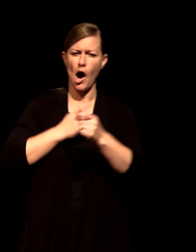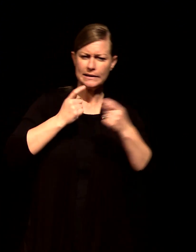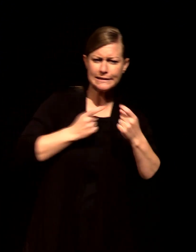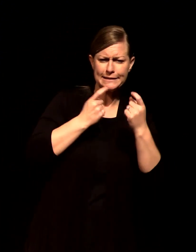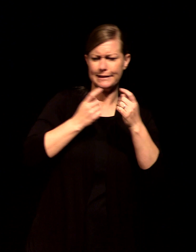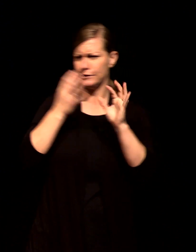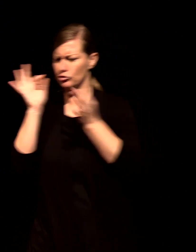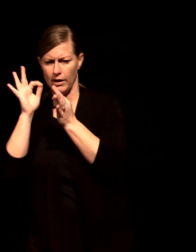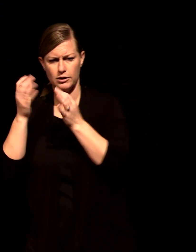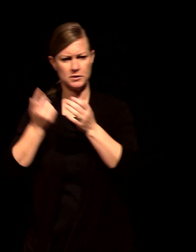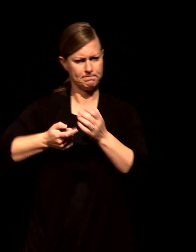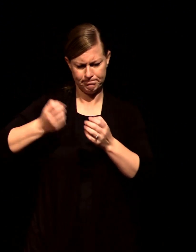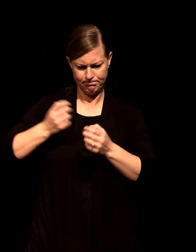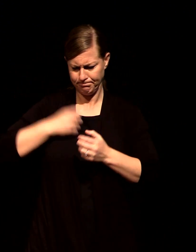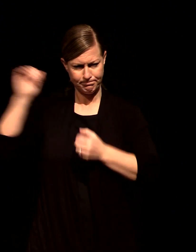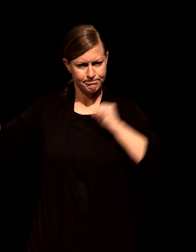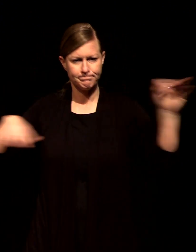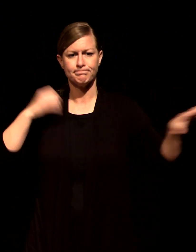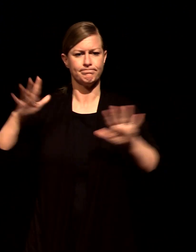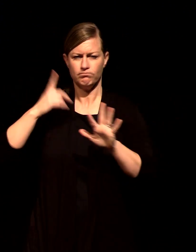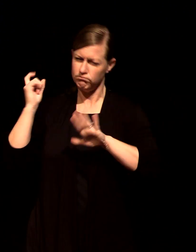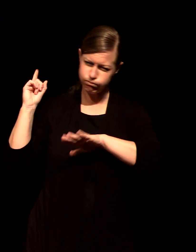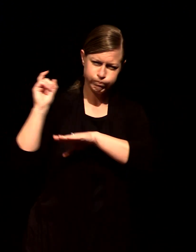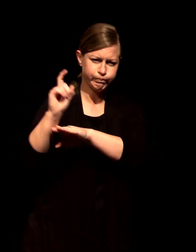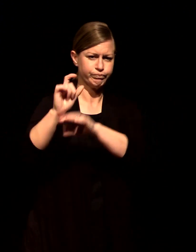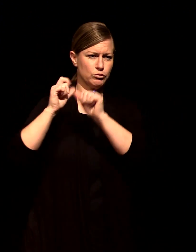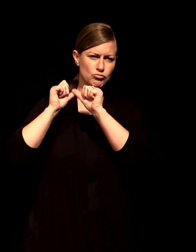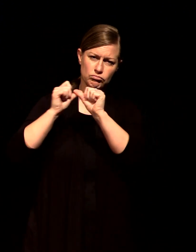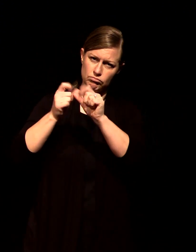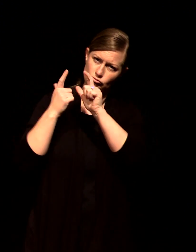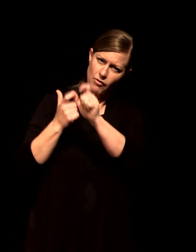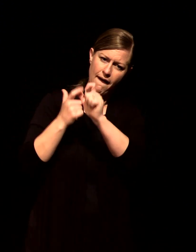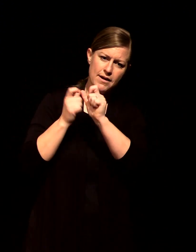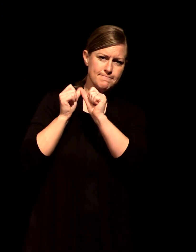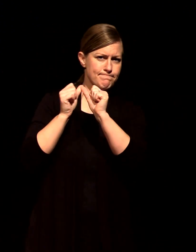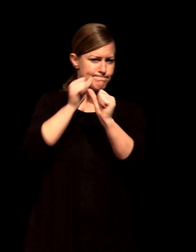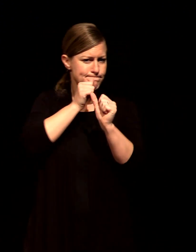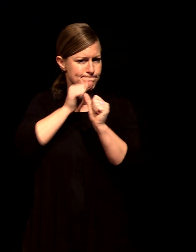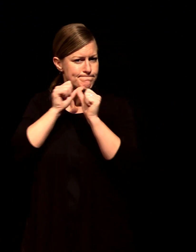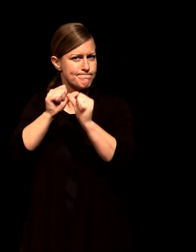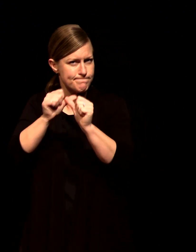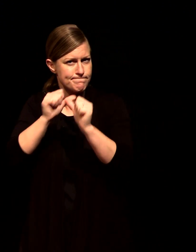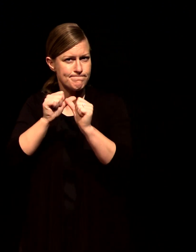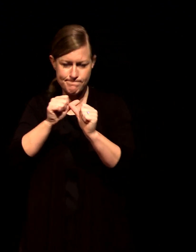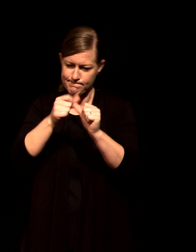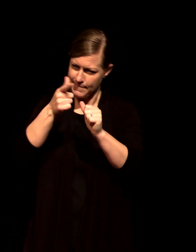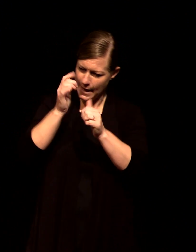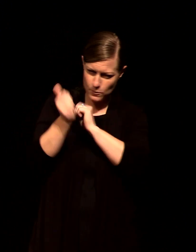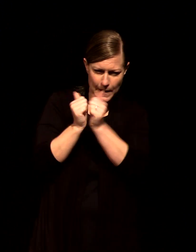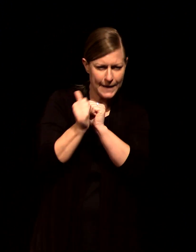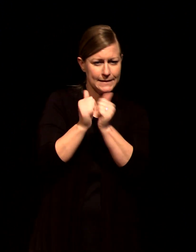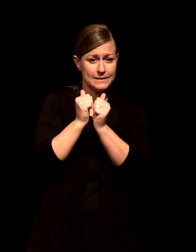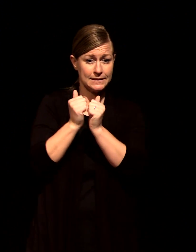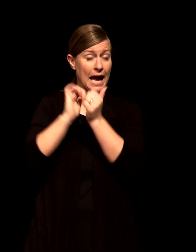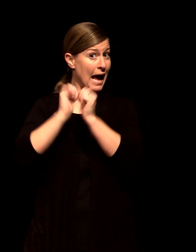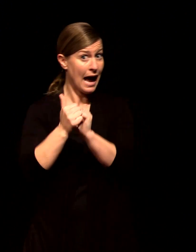endurance the race God has set before us we do this by keeping our eyes on Jesus the champion who